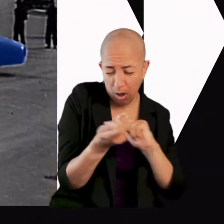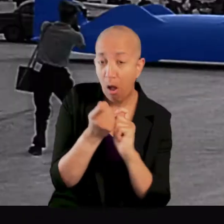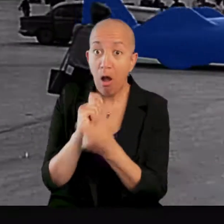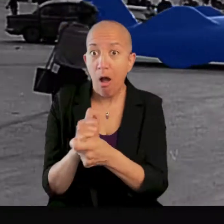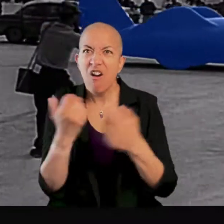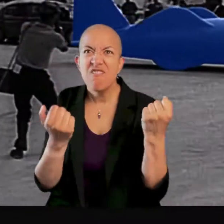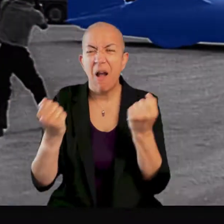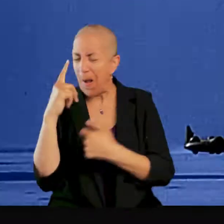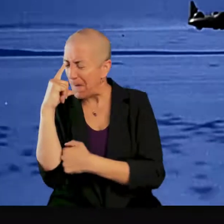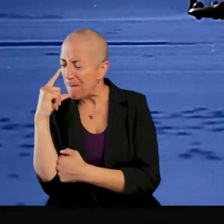racing machines.